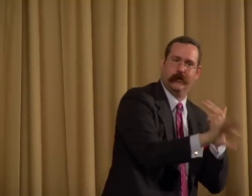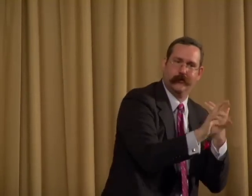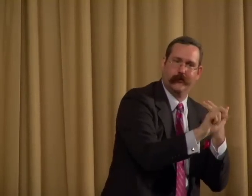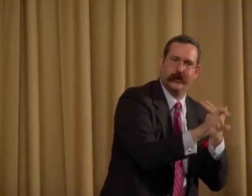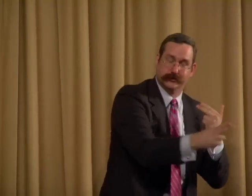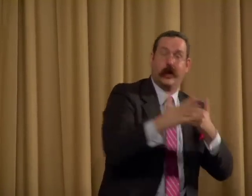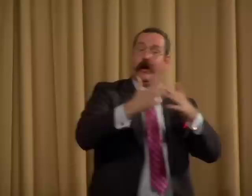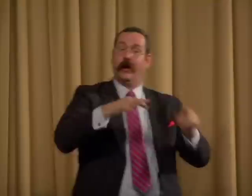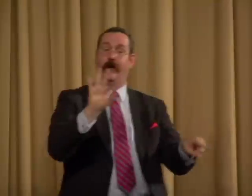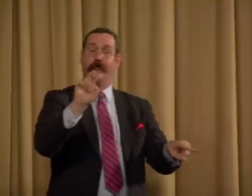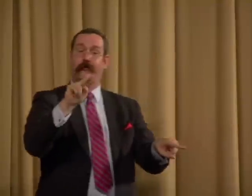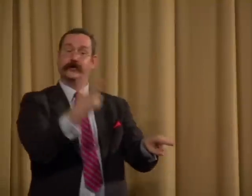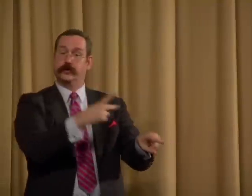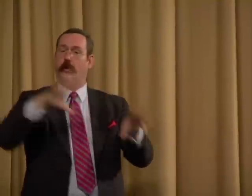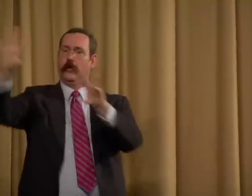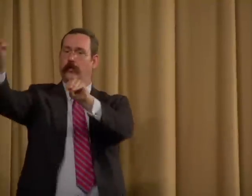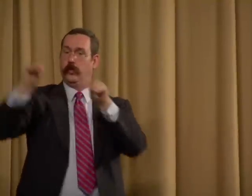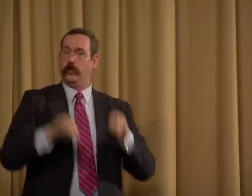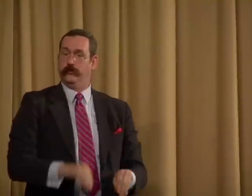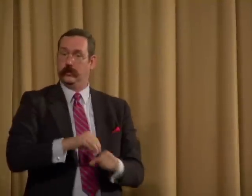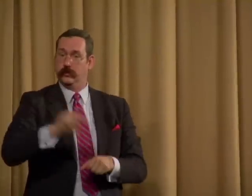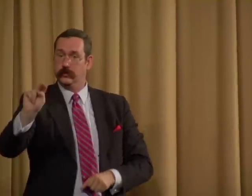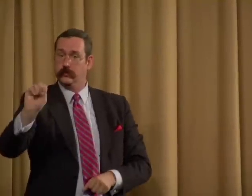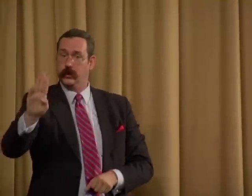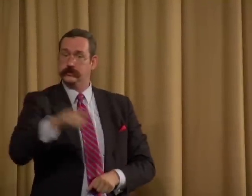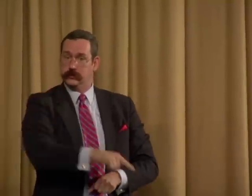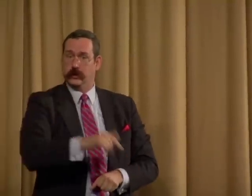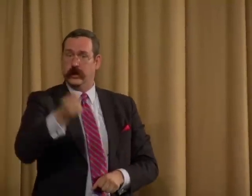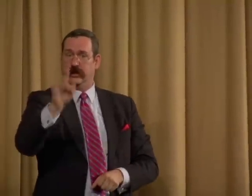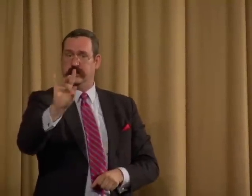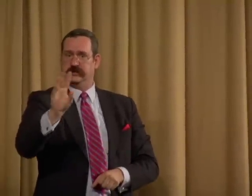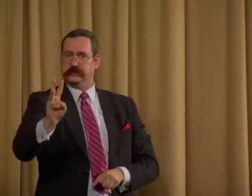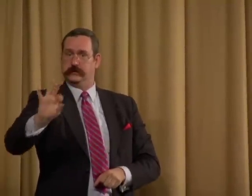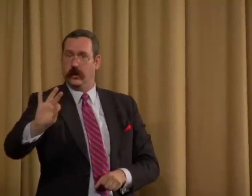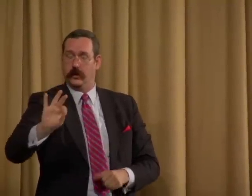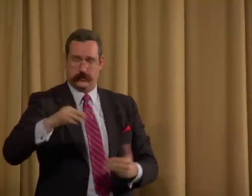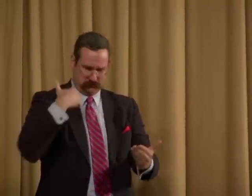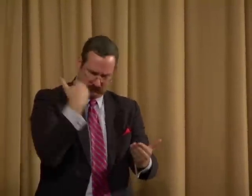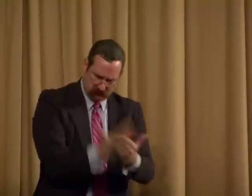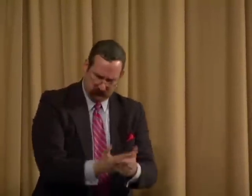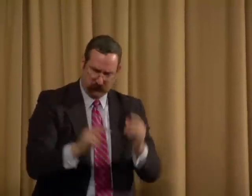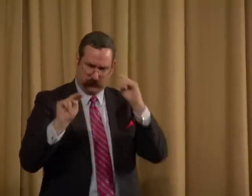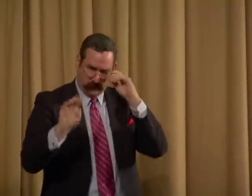Fritz learned from the Deaf. Fritz brought that to Indiana, and was then brought to Nebraska.